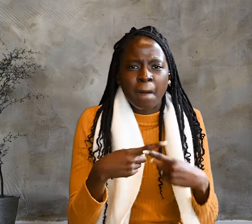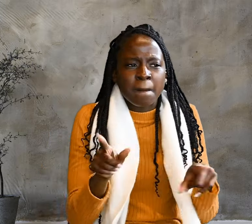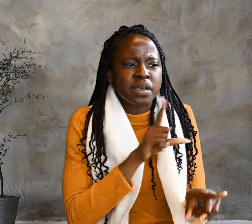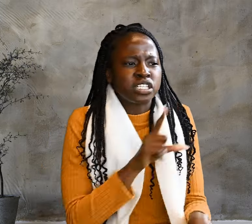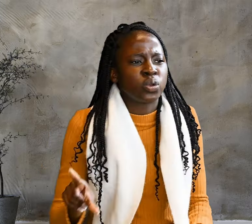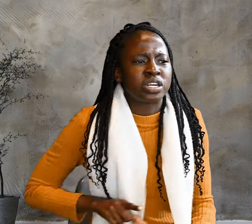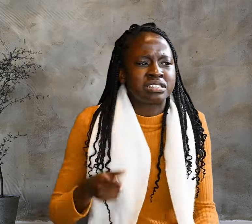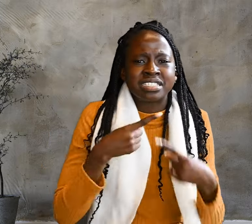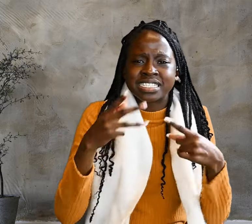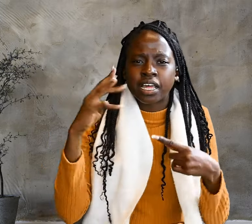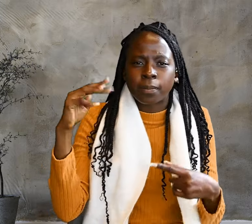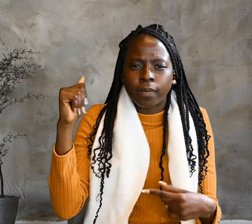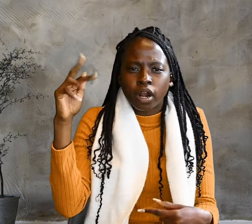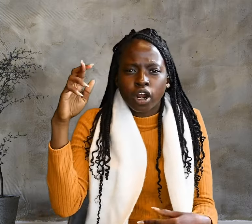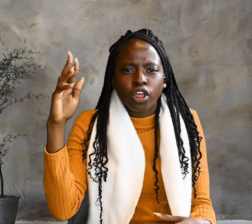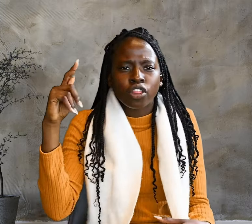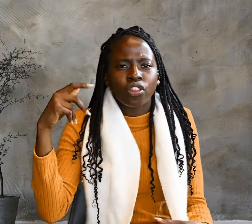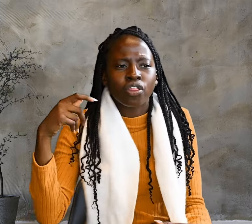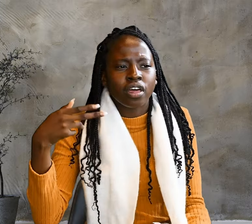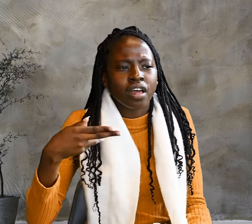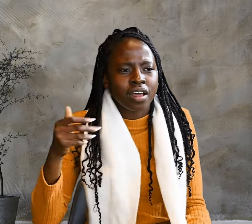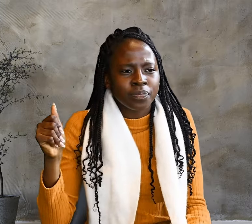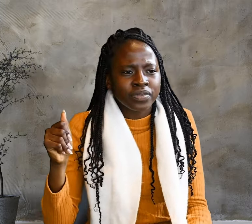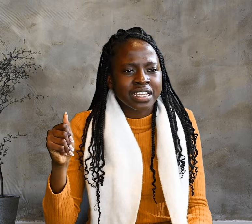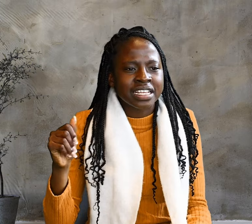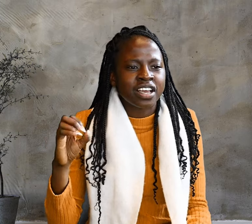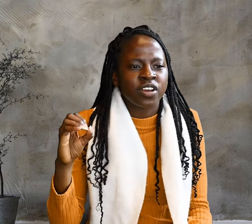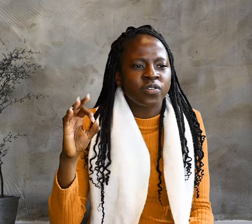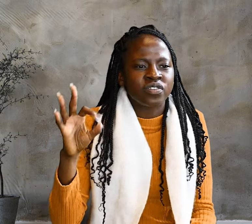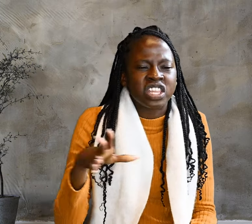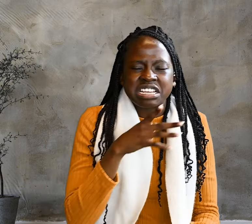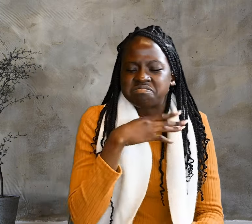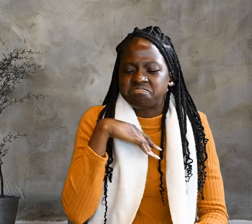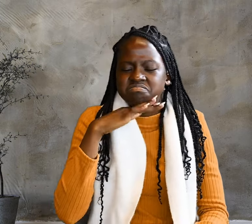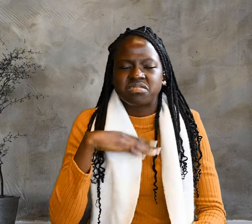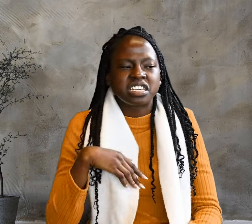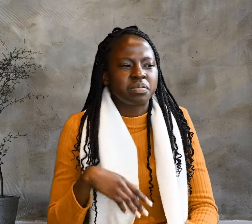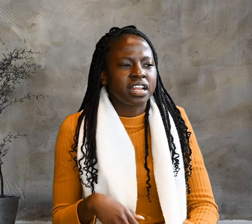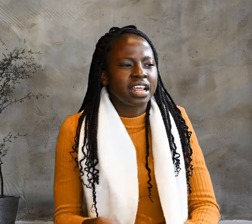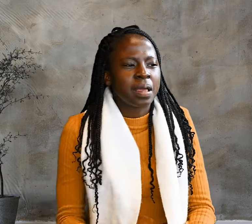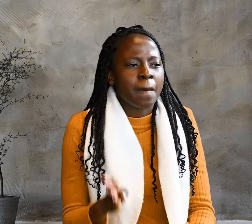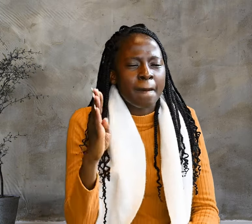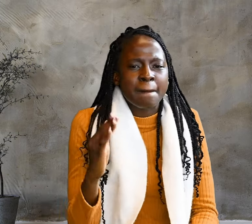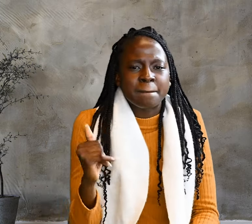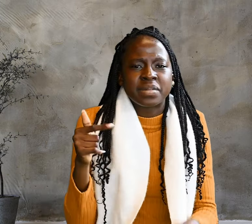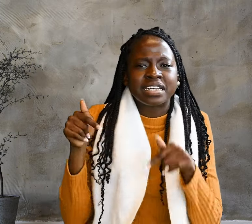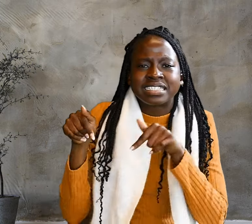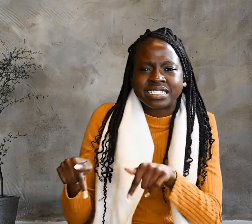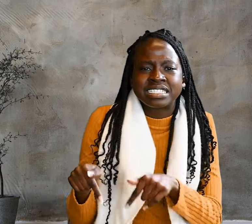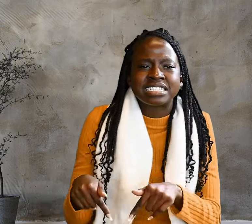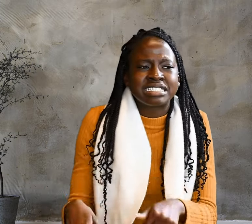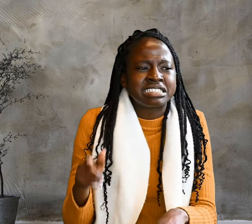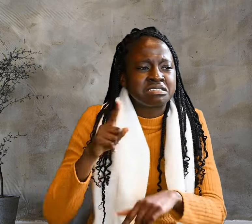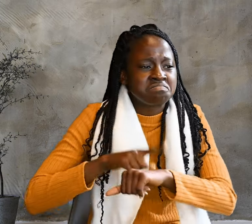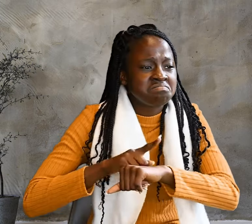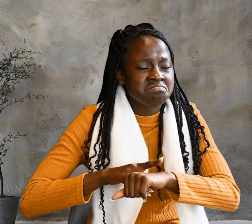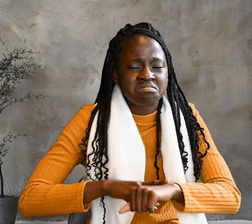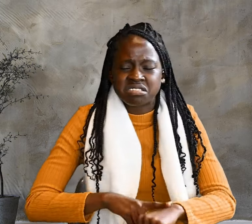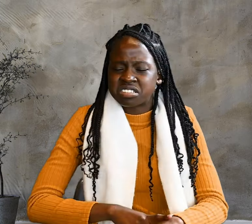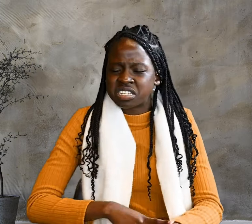said Martha, the sister of the dead man, by this time there is a bad odor for he has been there